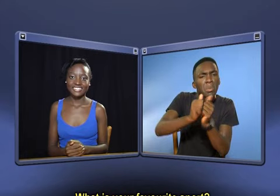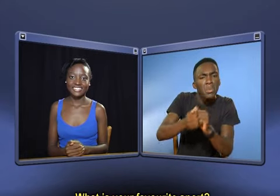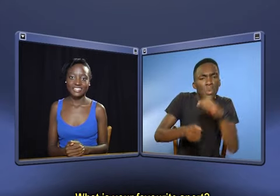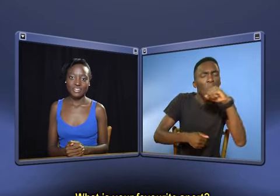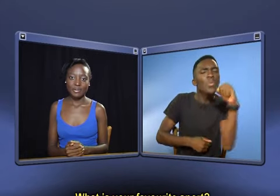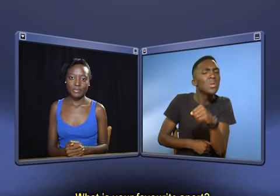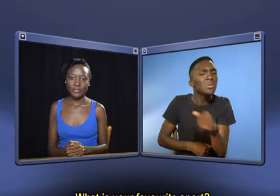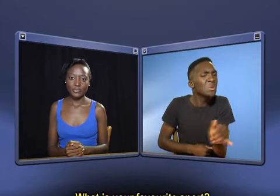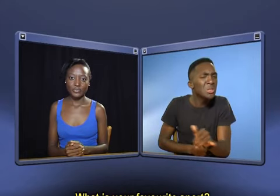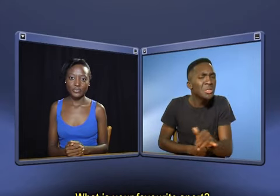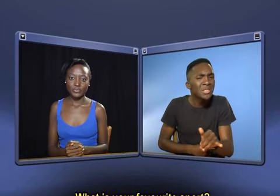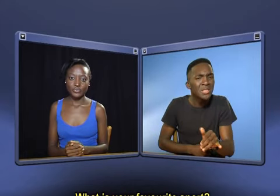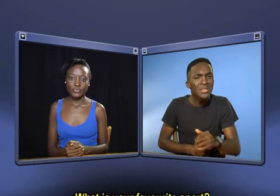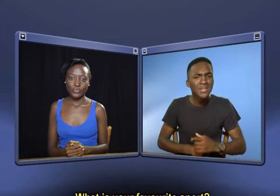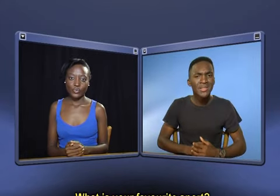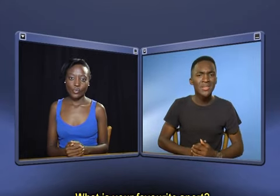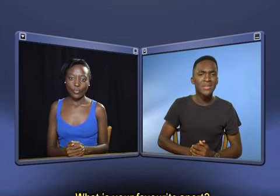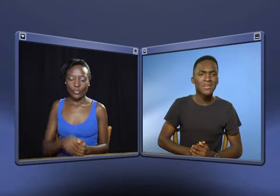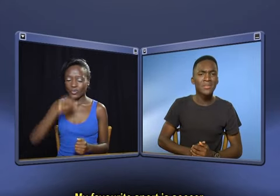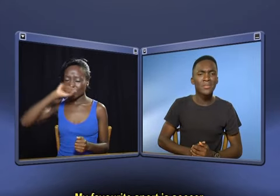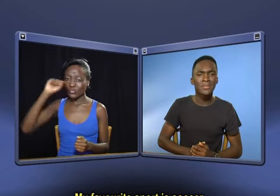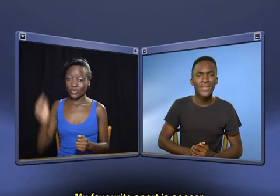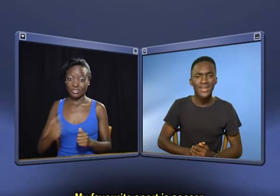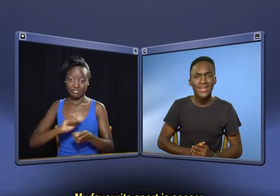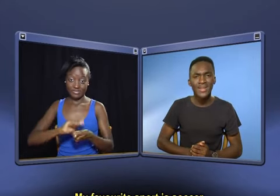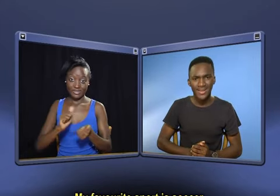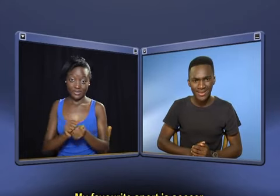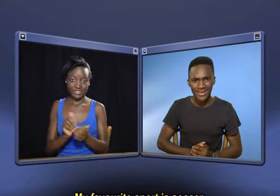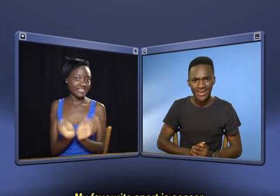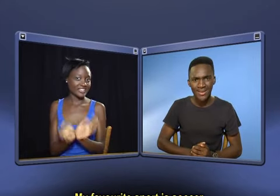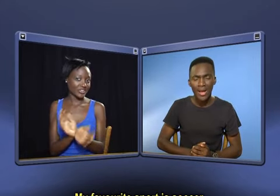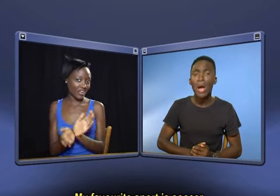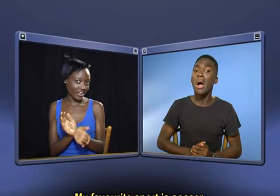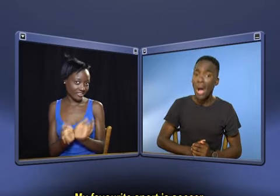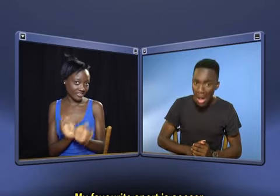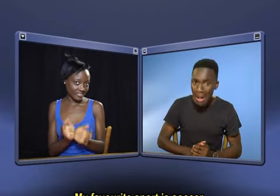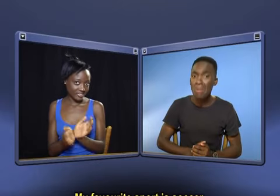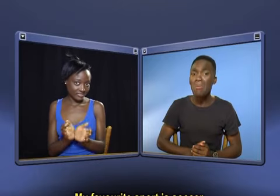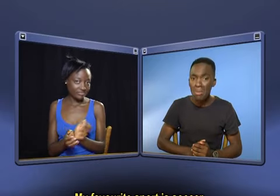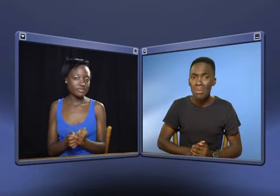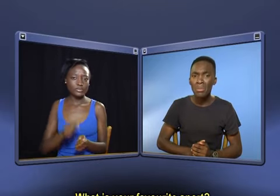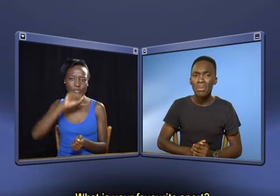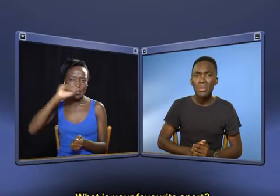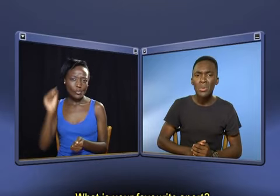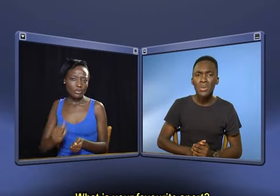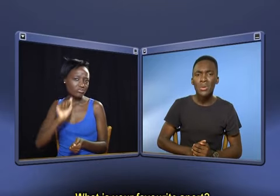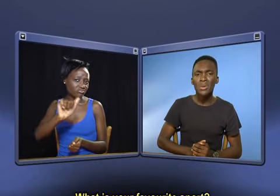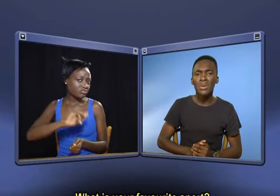What is your favourite sport? My favourite sport is soccer. What is your